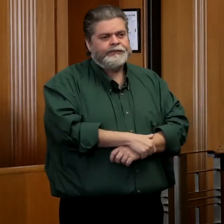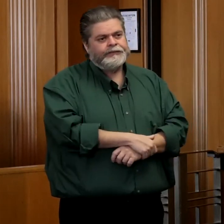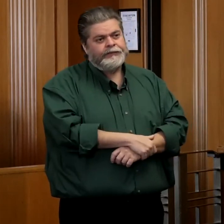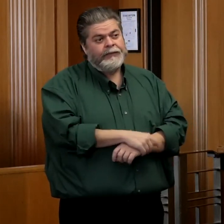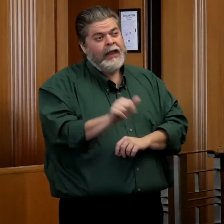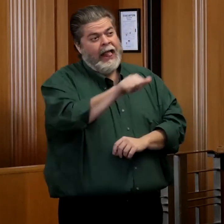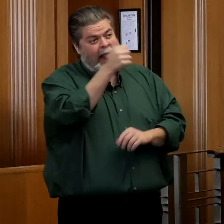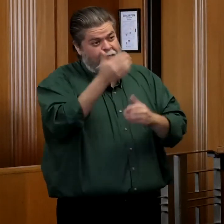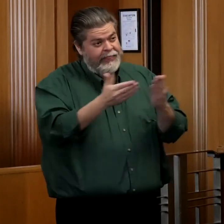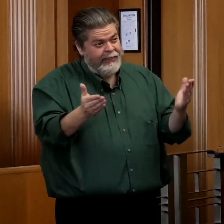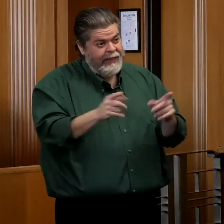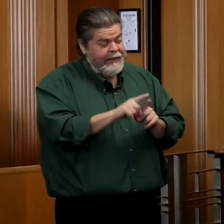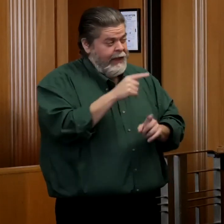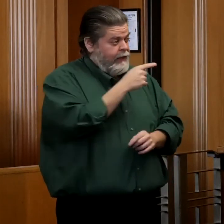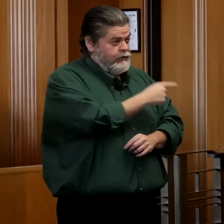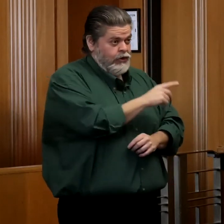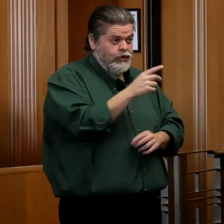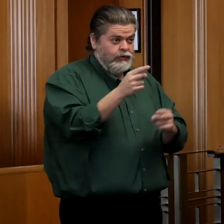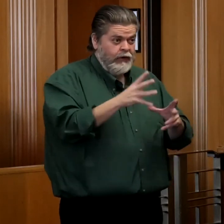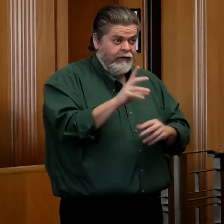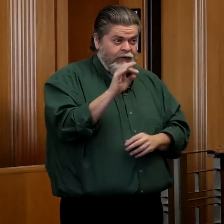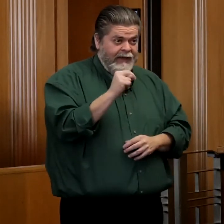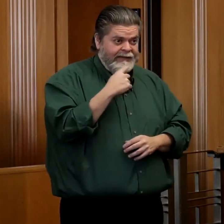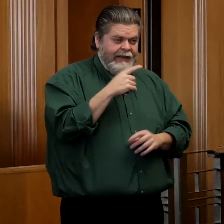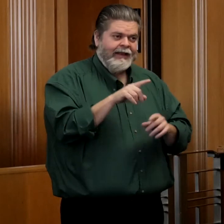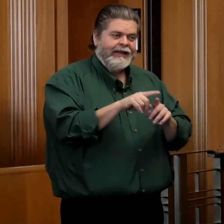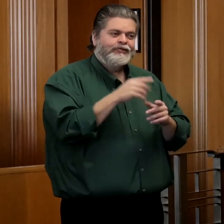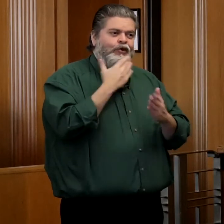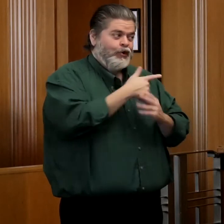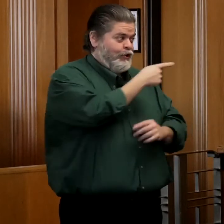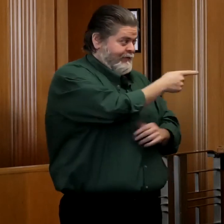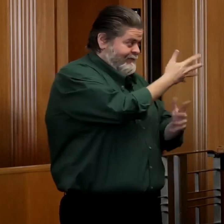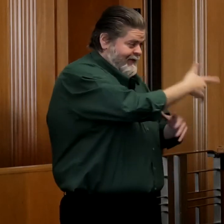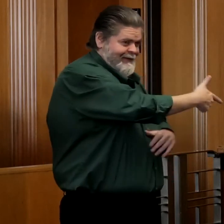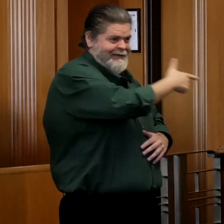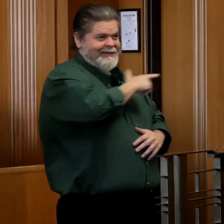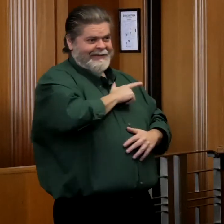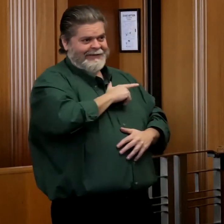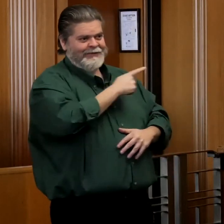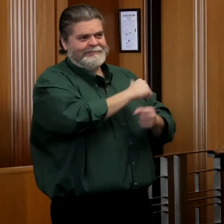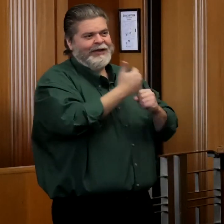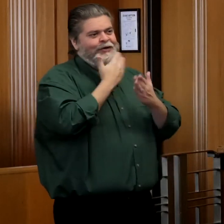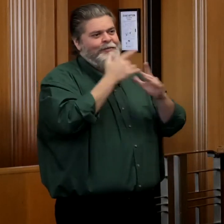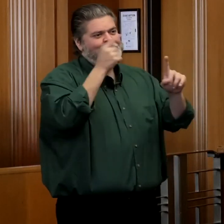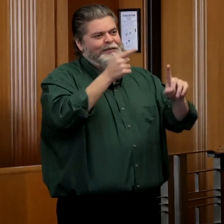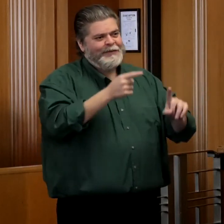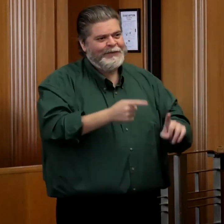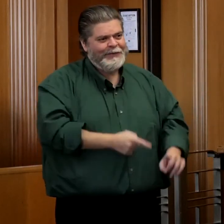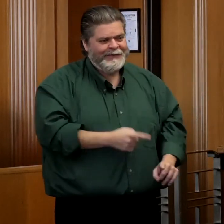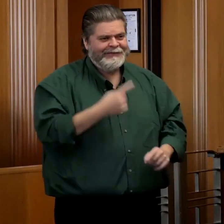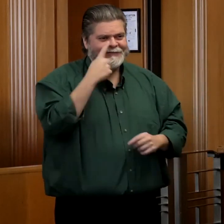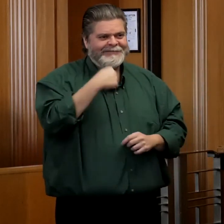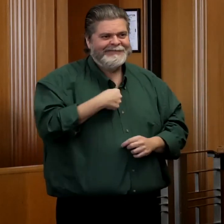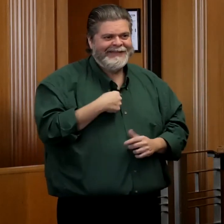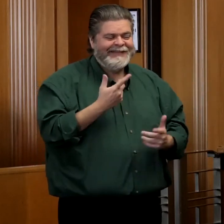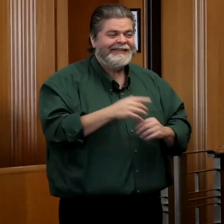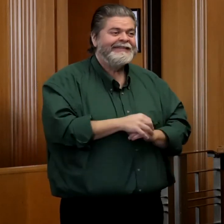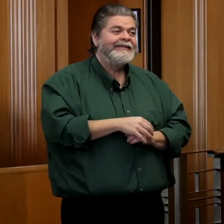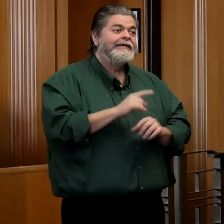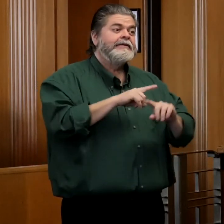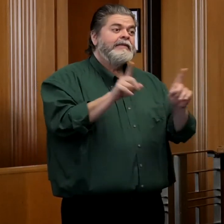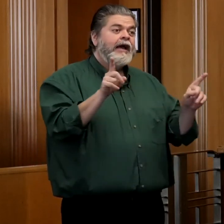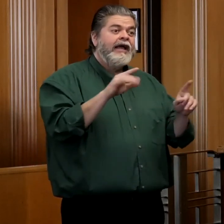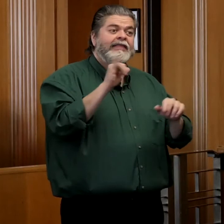The other thing Director Franken said, and it's great that I get to follow you, Jill, because you make all my points for me. Thank you for that, is that